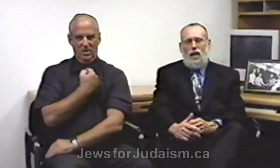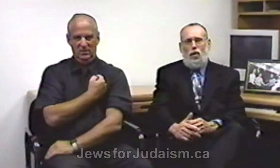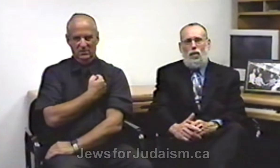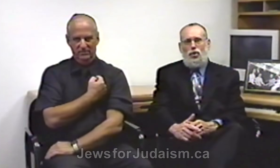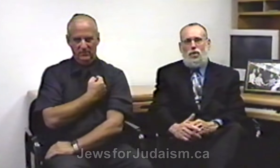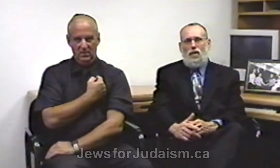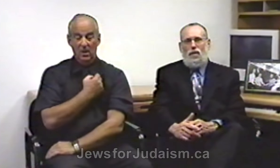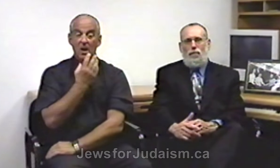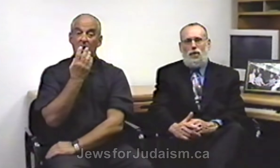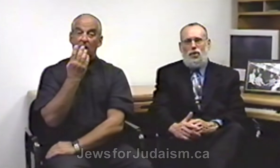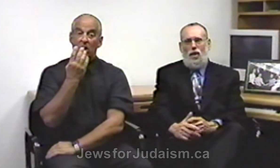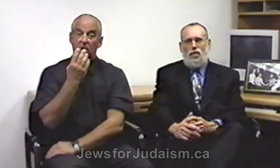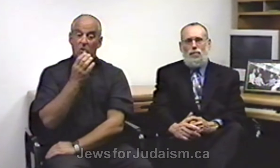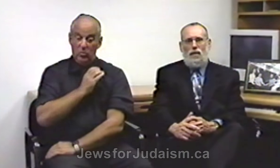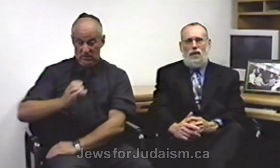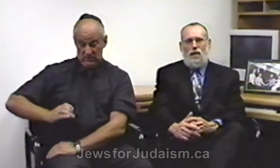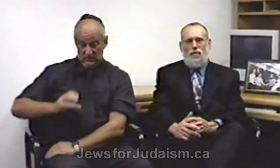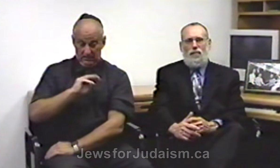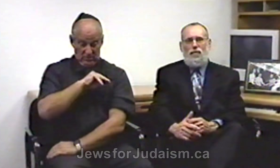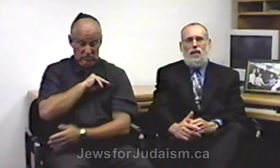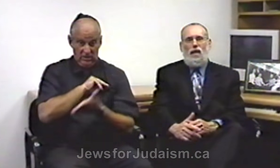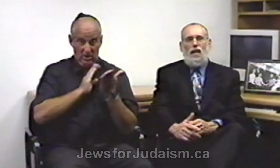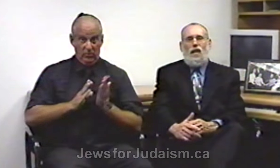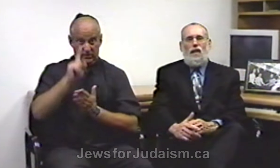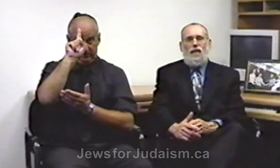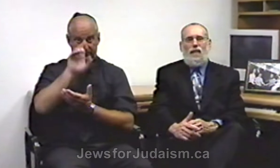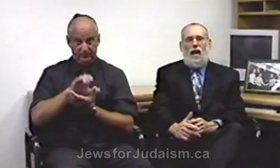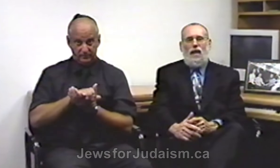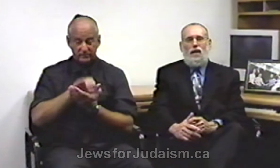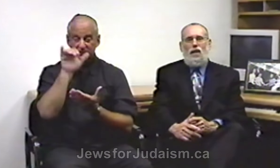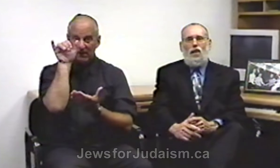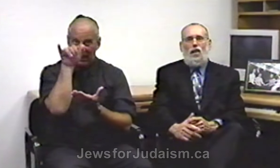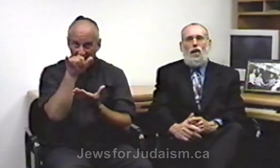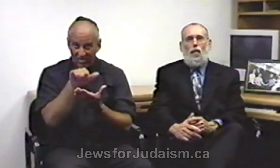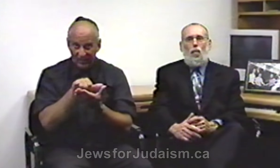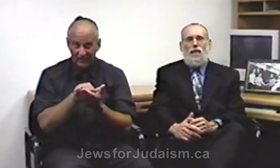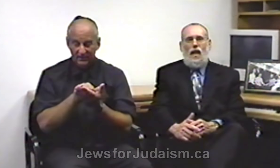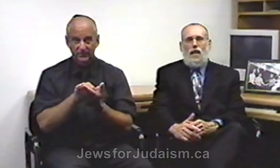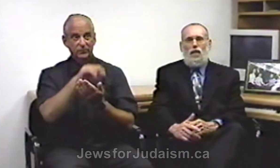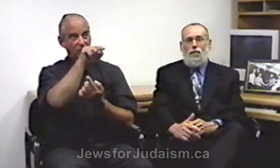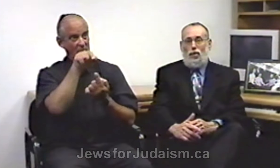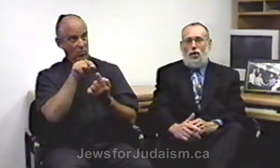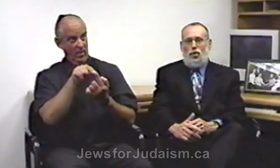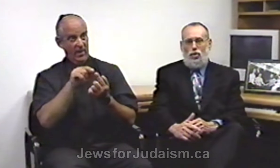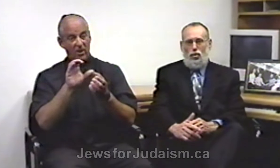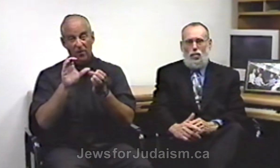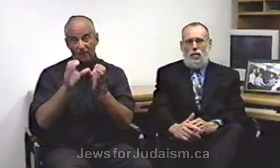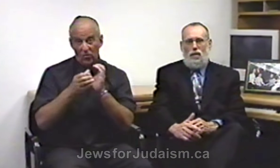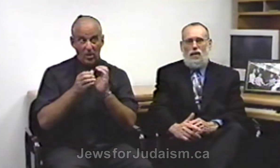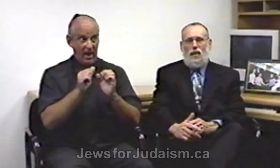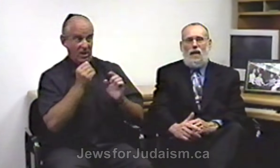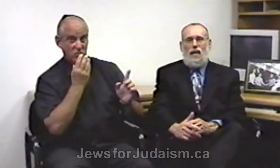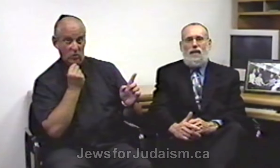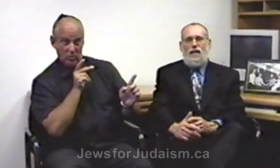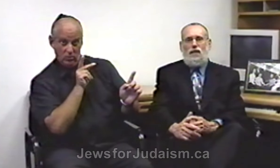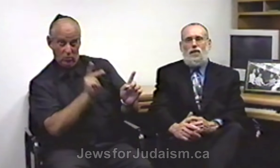Christian missionaries believe that when they convert a Jew, this